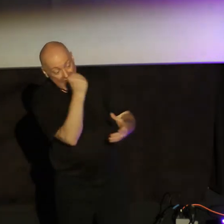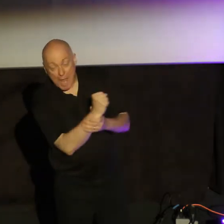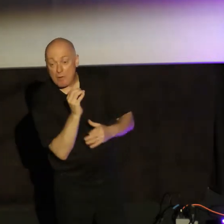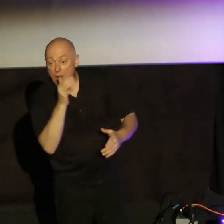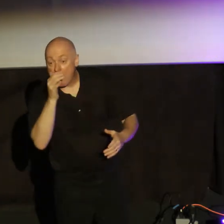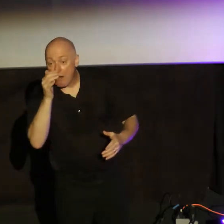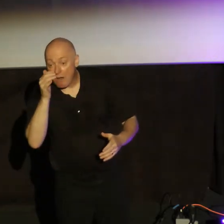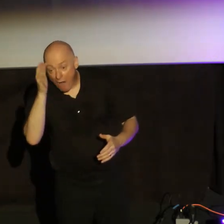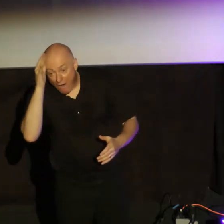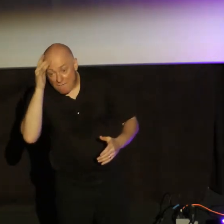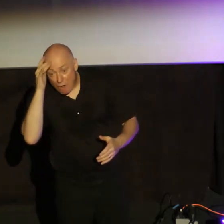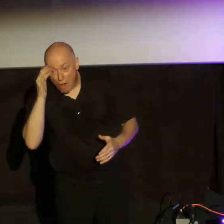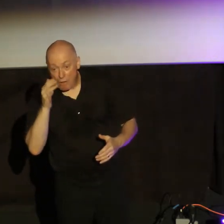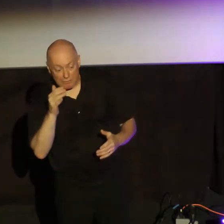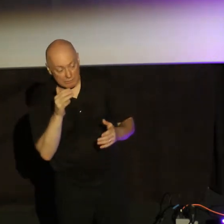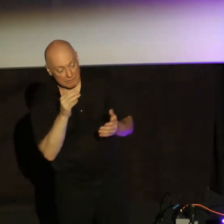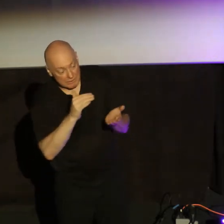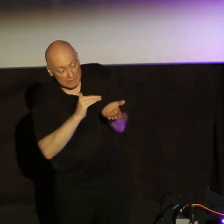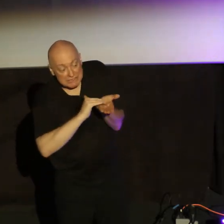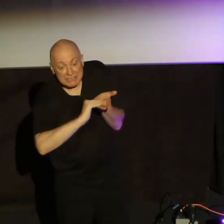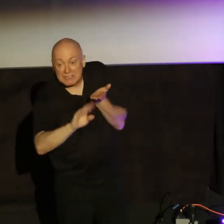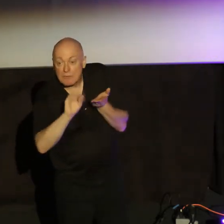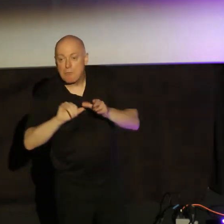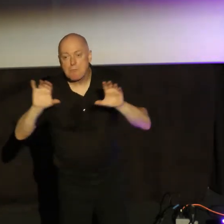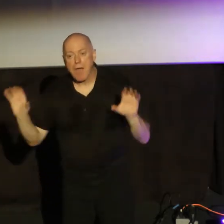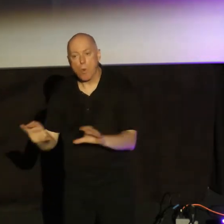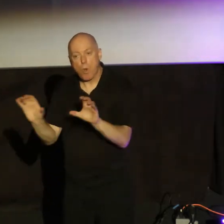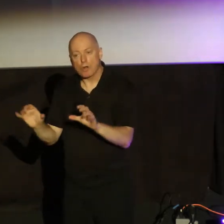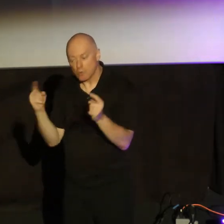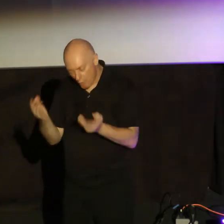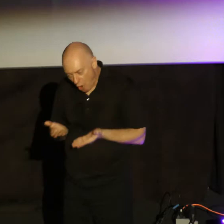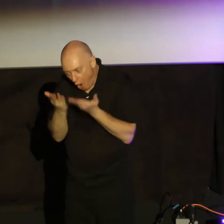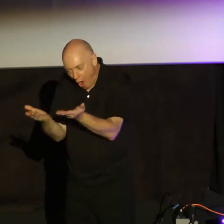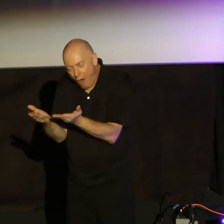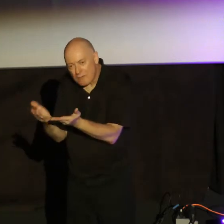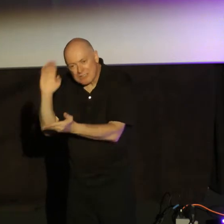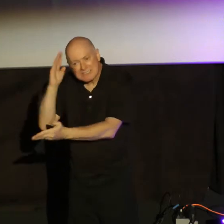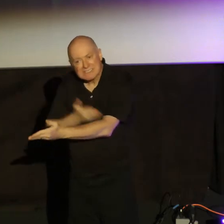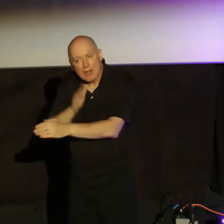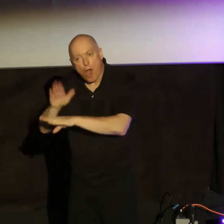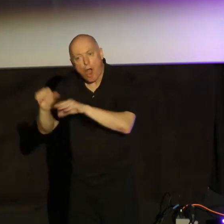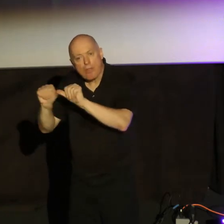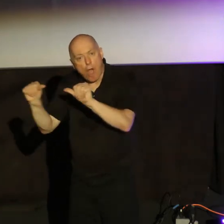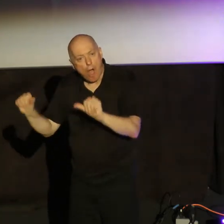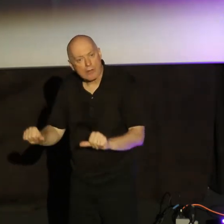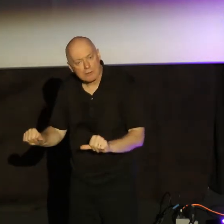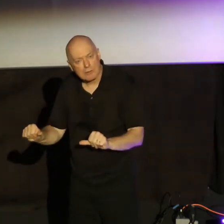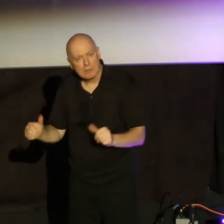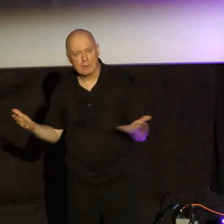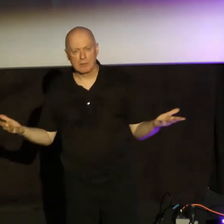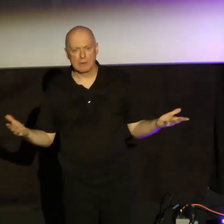justified by works when he offered his son, Isaac, on the altar. So, what is going on?